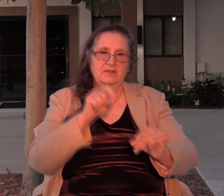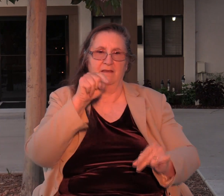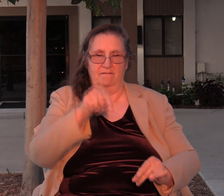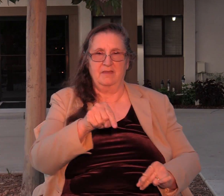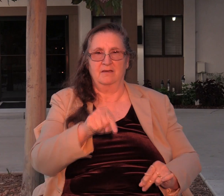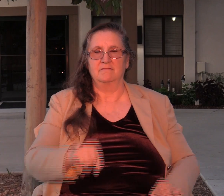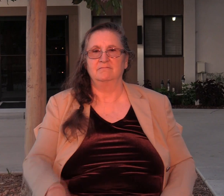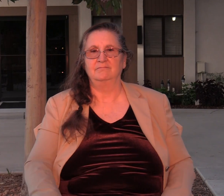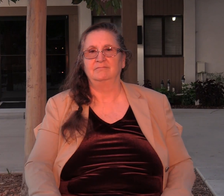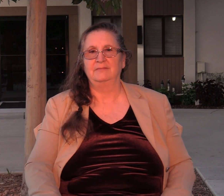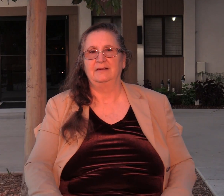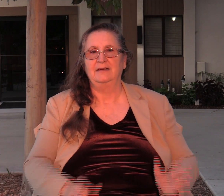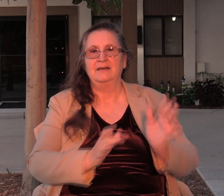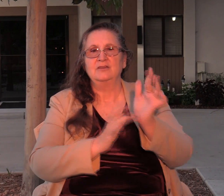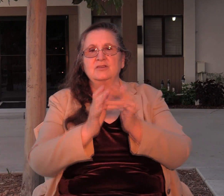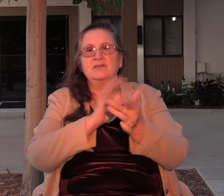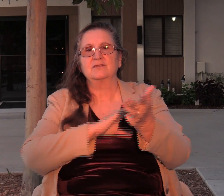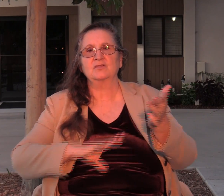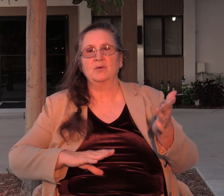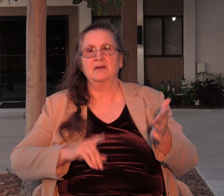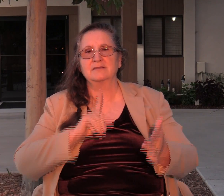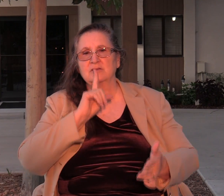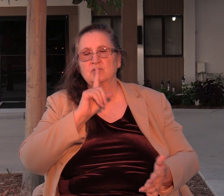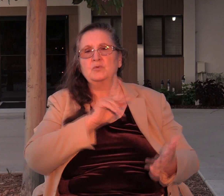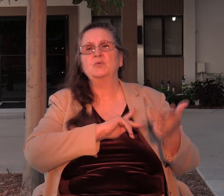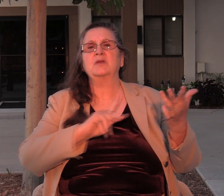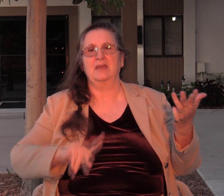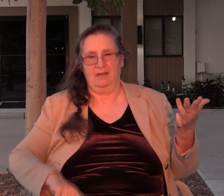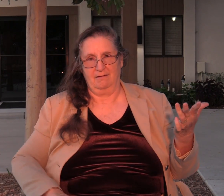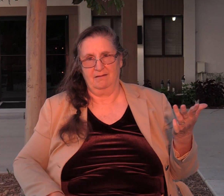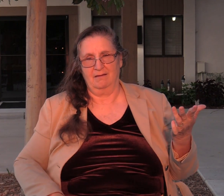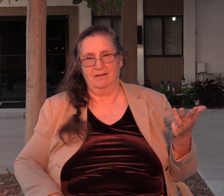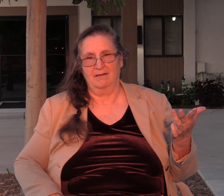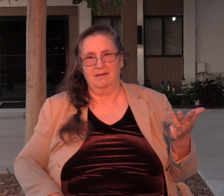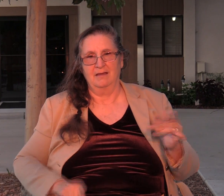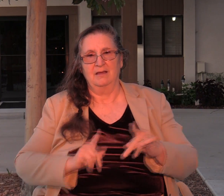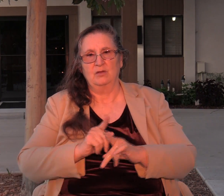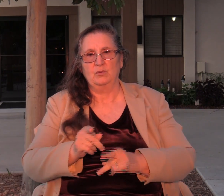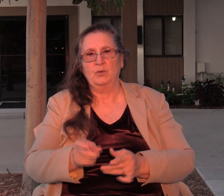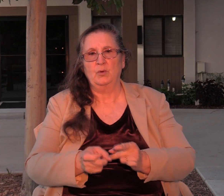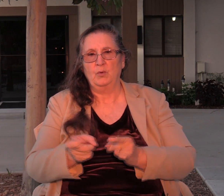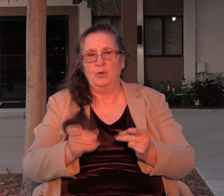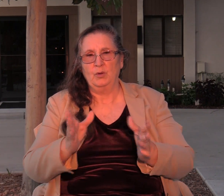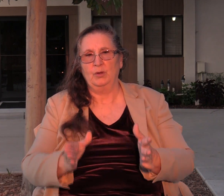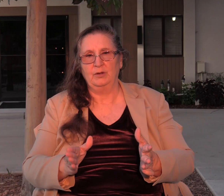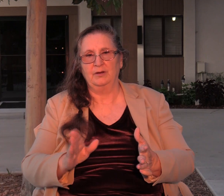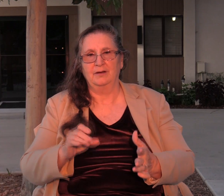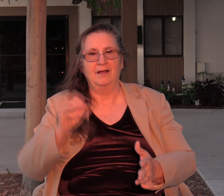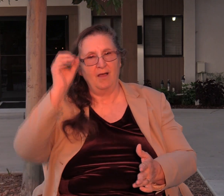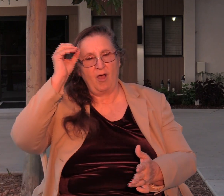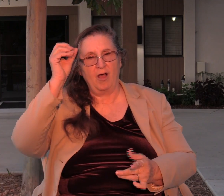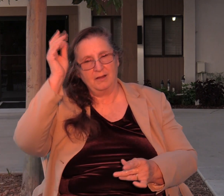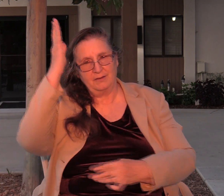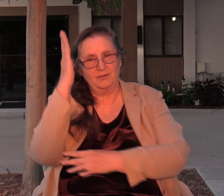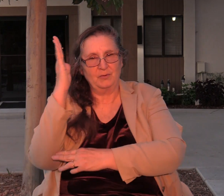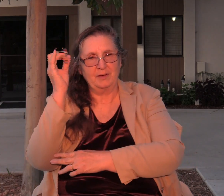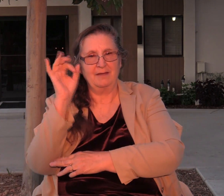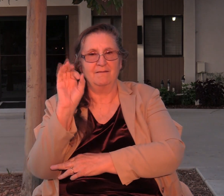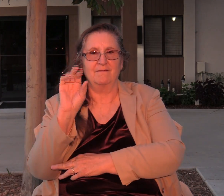Jesus Christ is the true king he's the true ruler the true olive tree the true fig tree the true vine